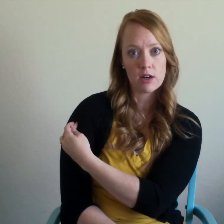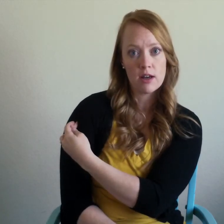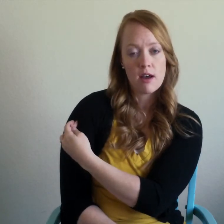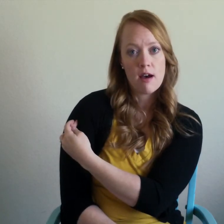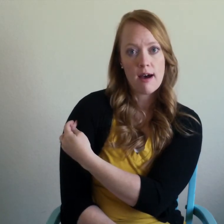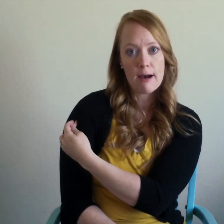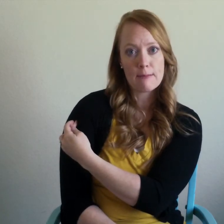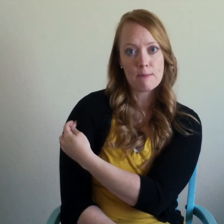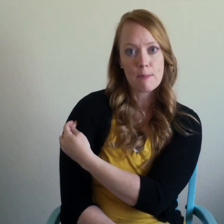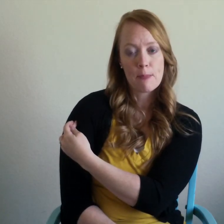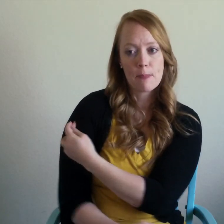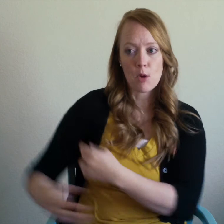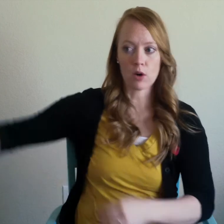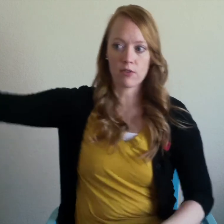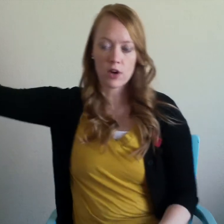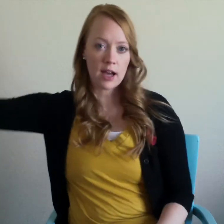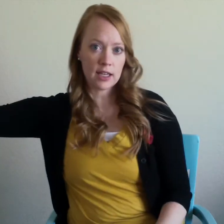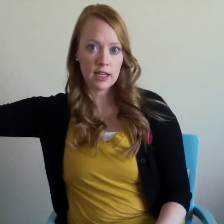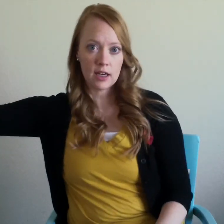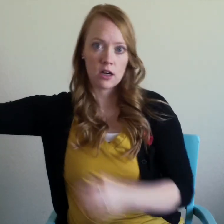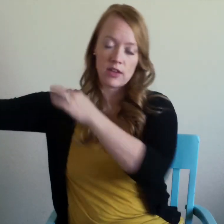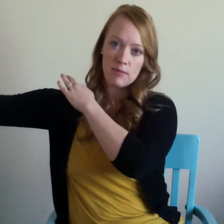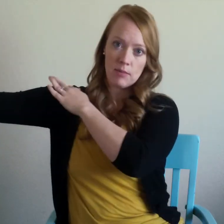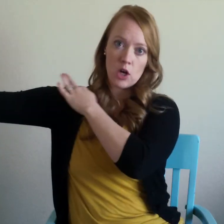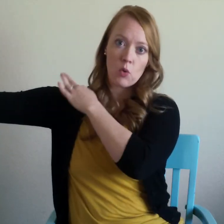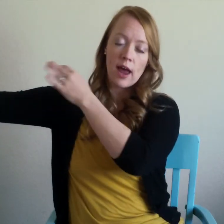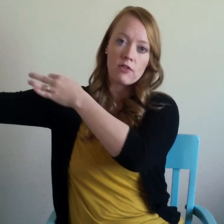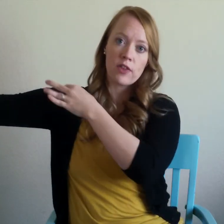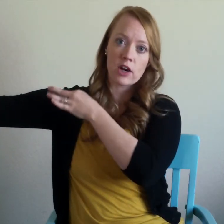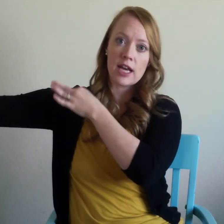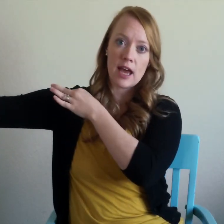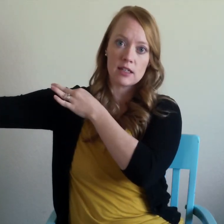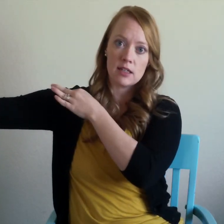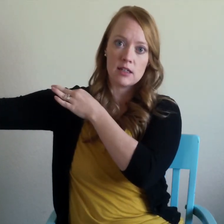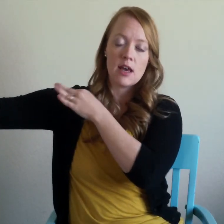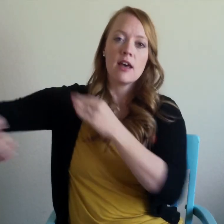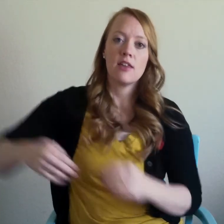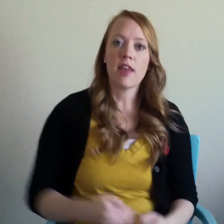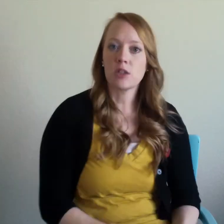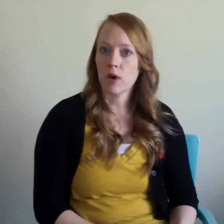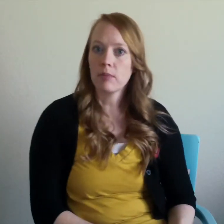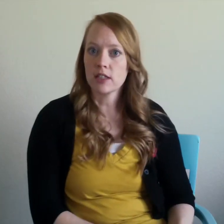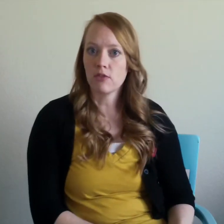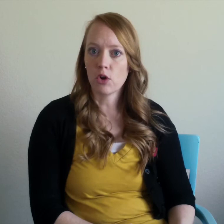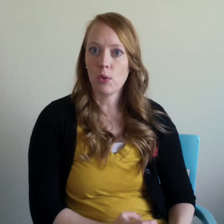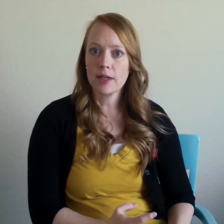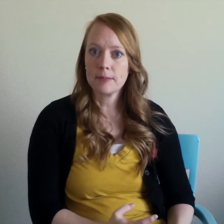um or if they're hugging here and then make you know wherever they're connected then that's where i place the focal point